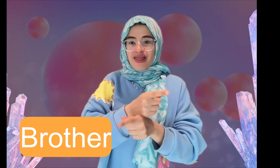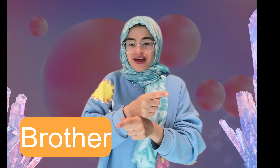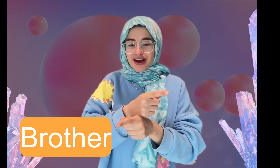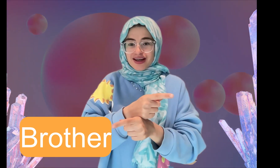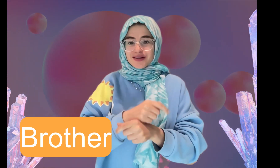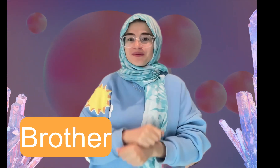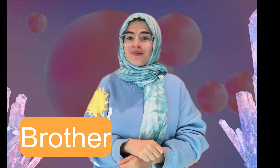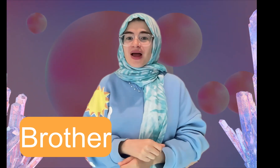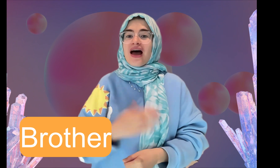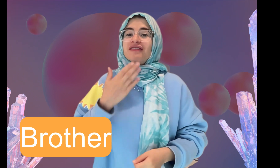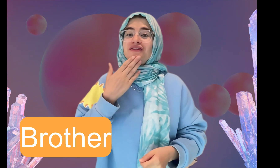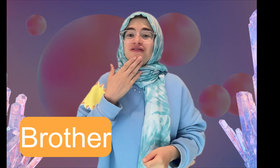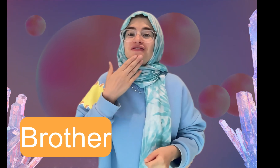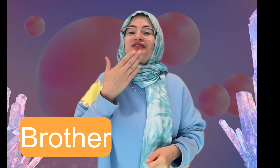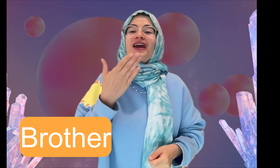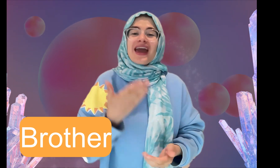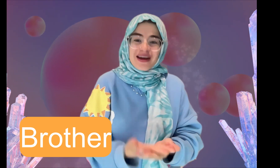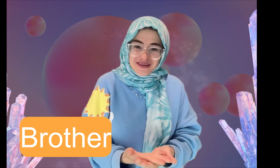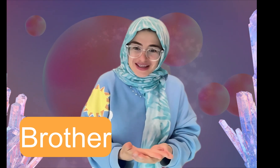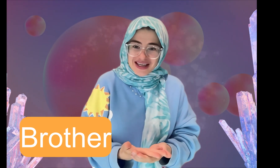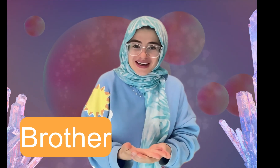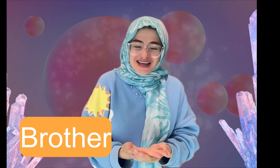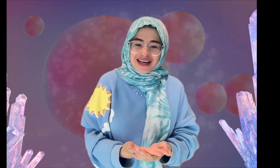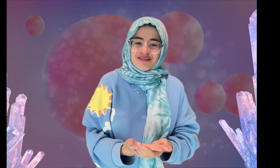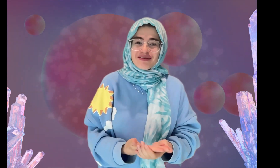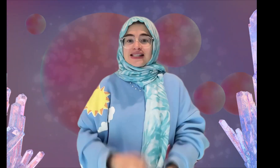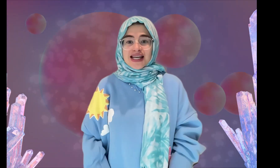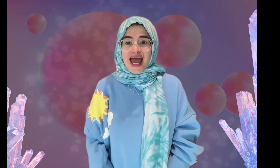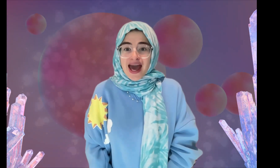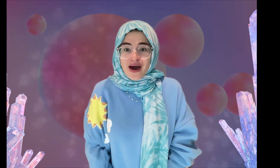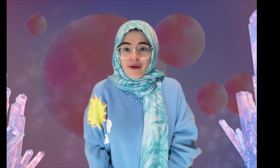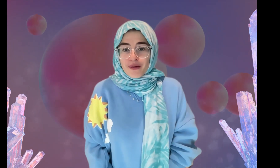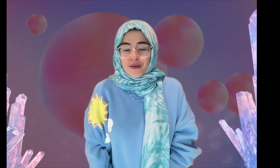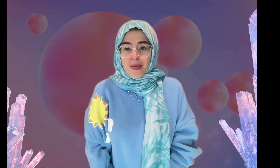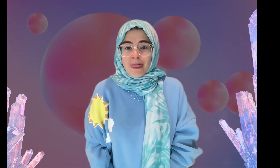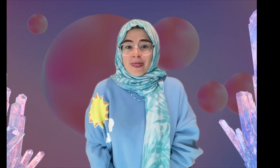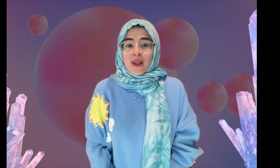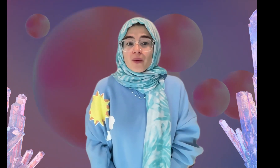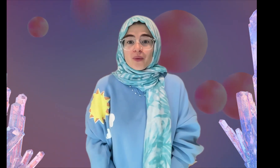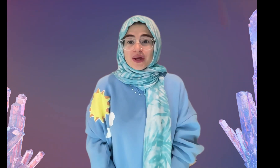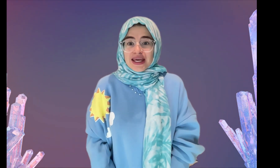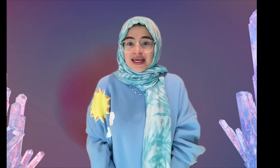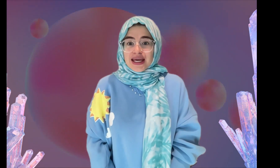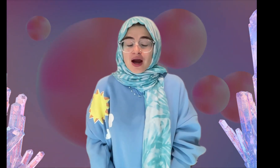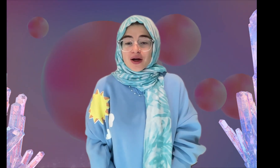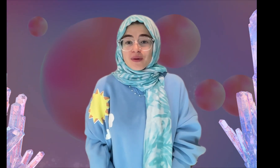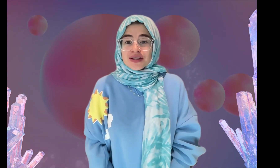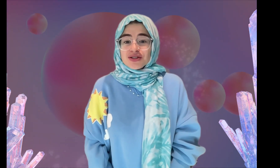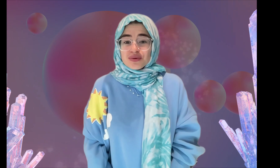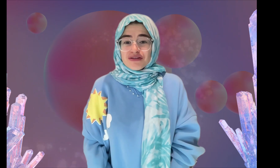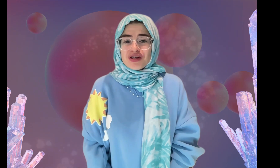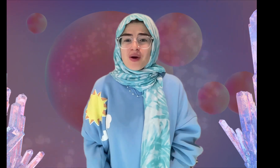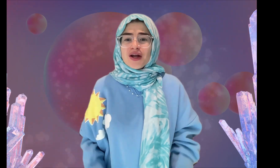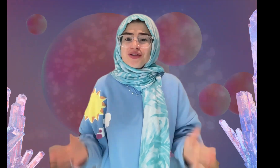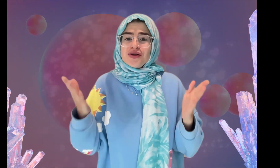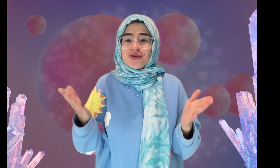very good now we are going to review our new